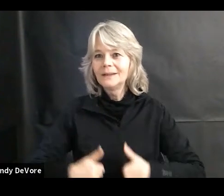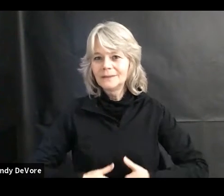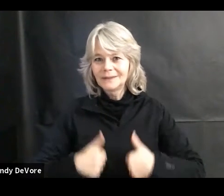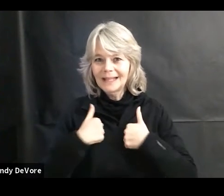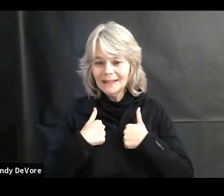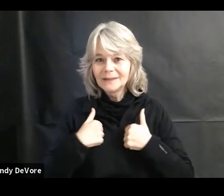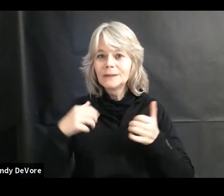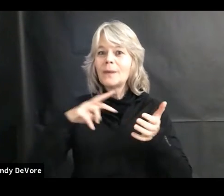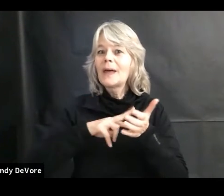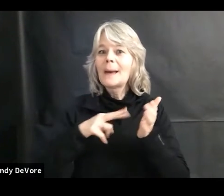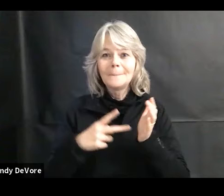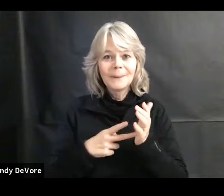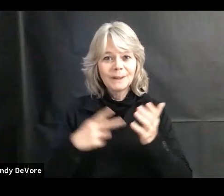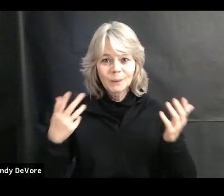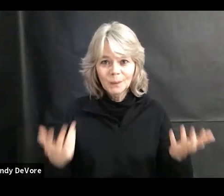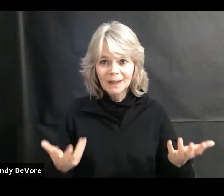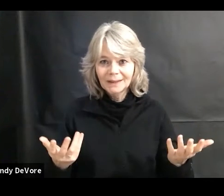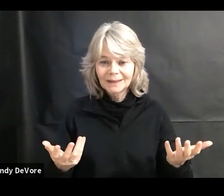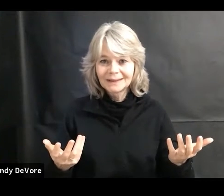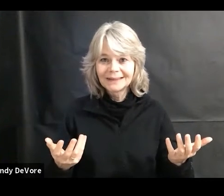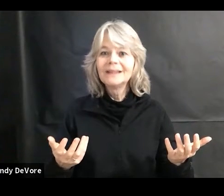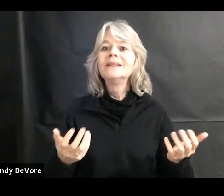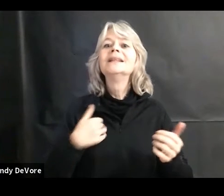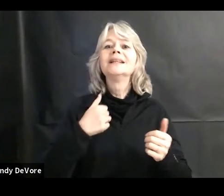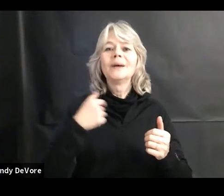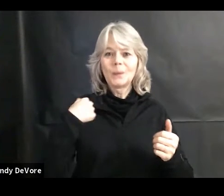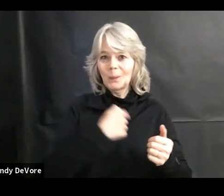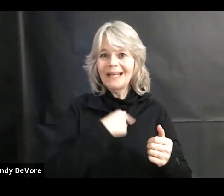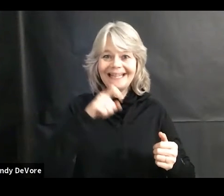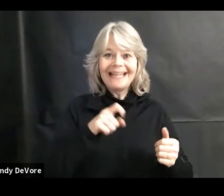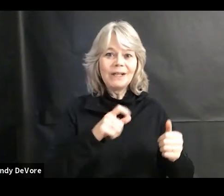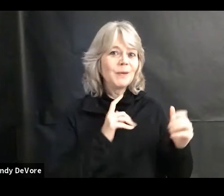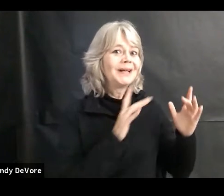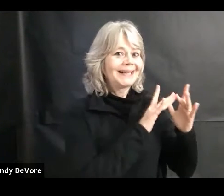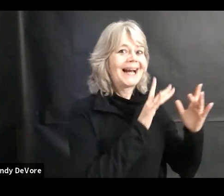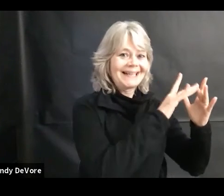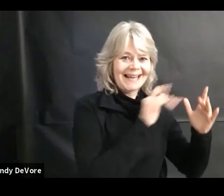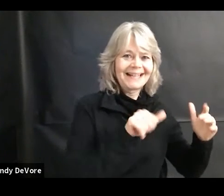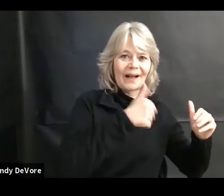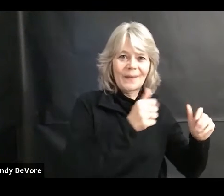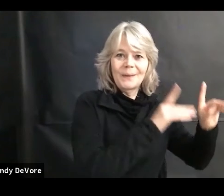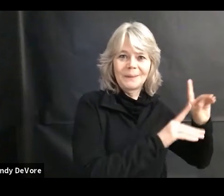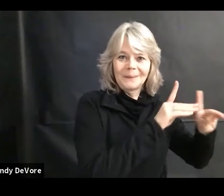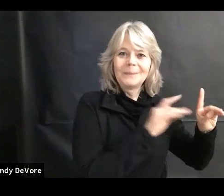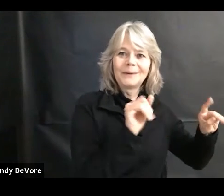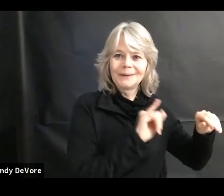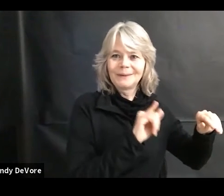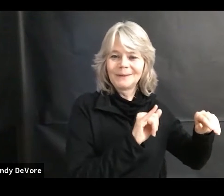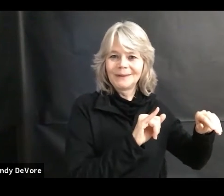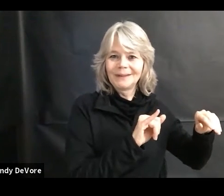each one of us needs to reach out to people that we know. And not just people in the